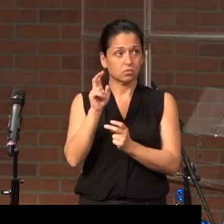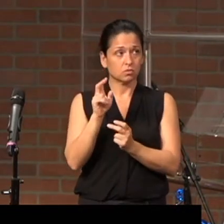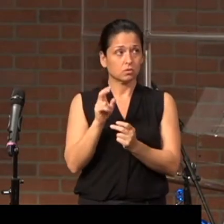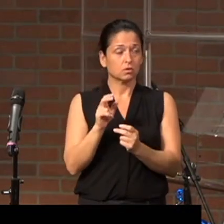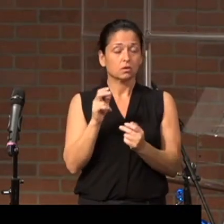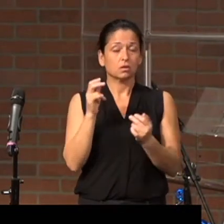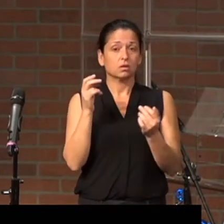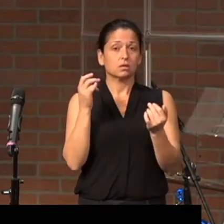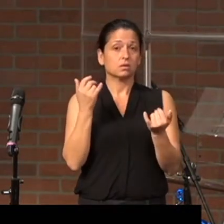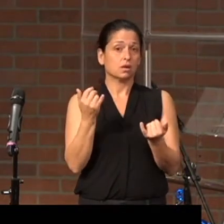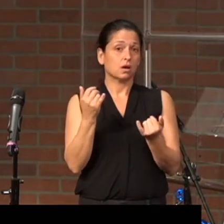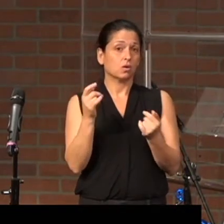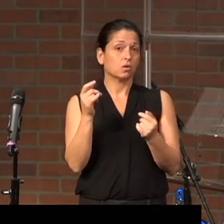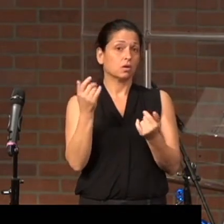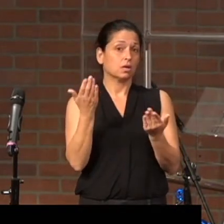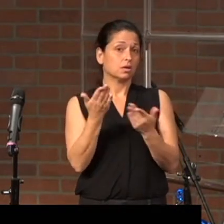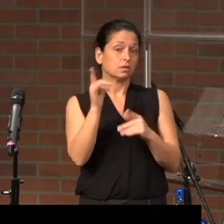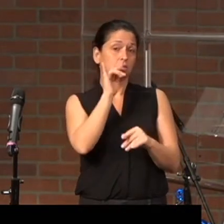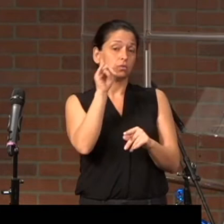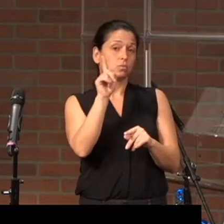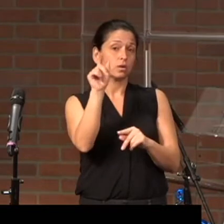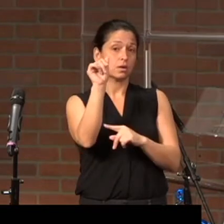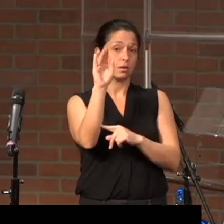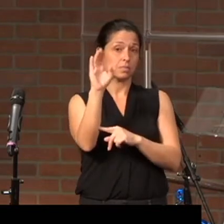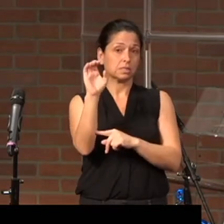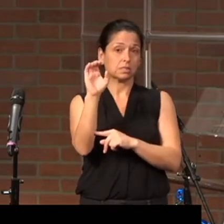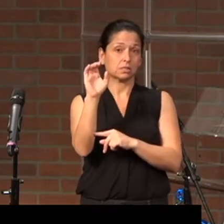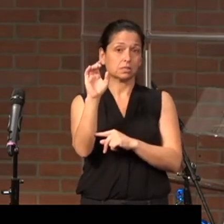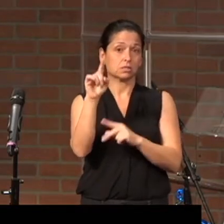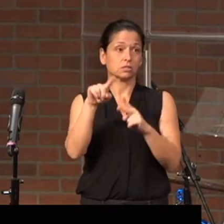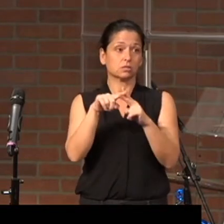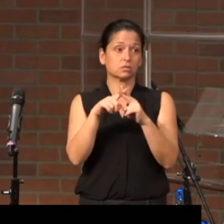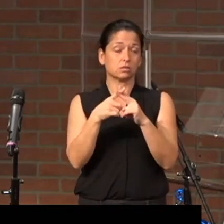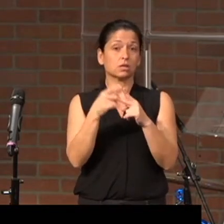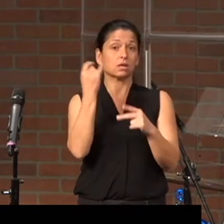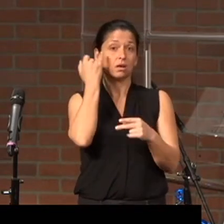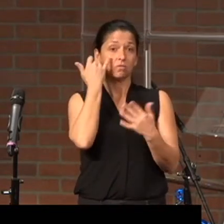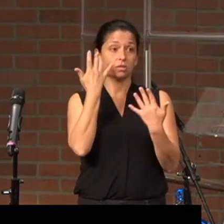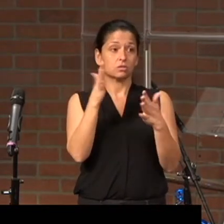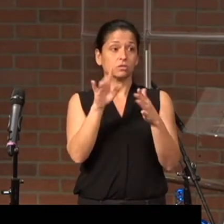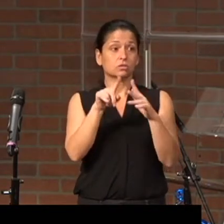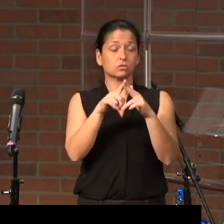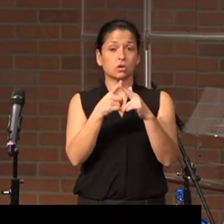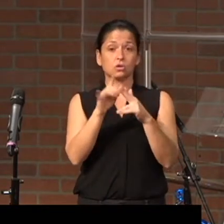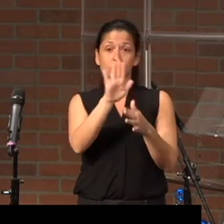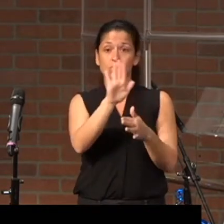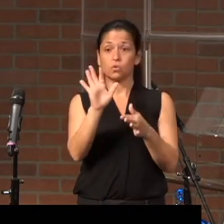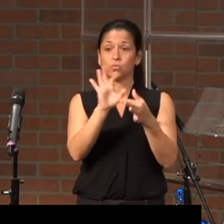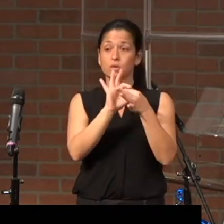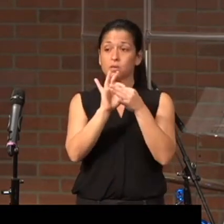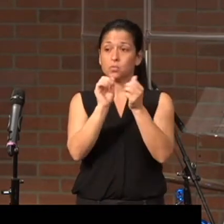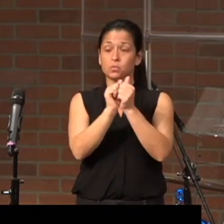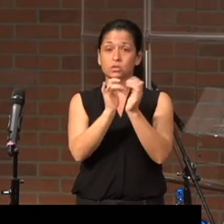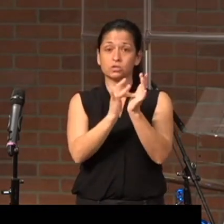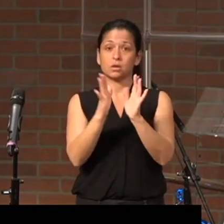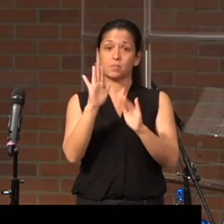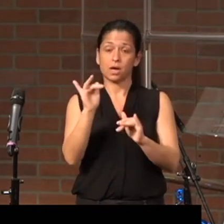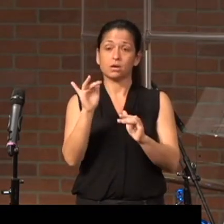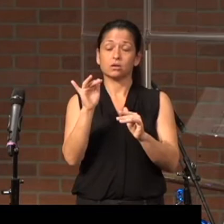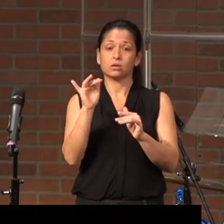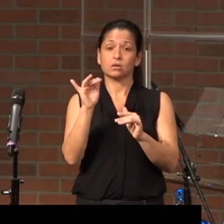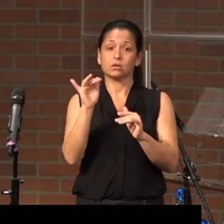ABC comes in. If we start our relationship with Jesus by receiving, by admitting